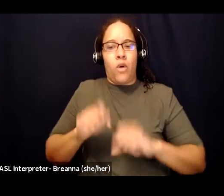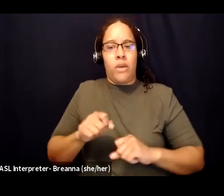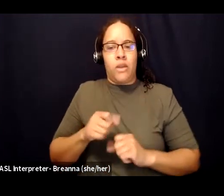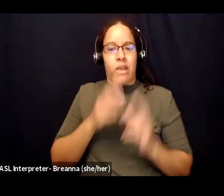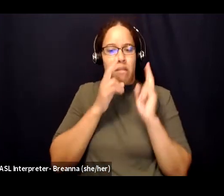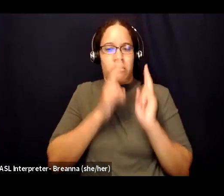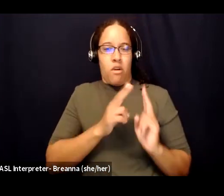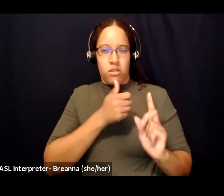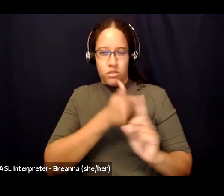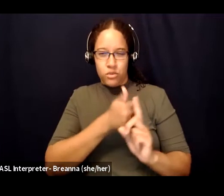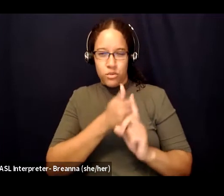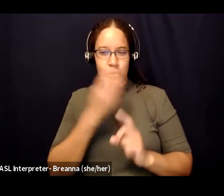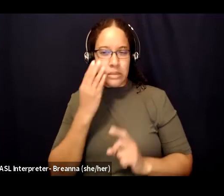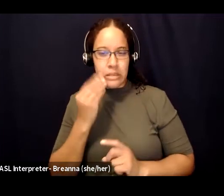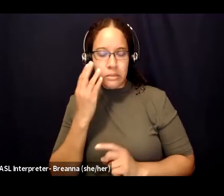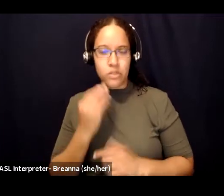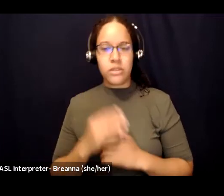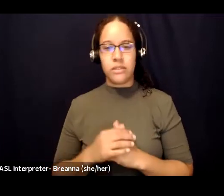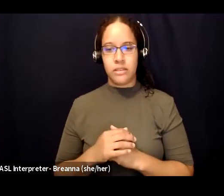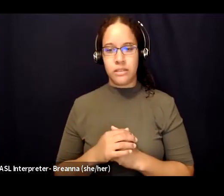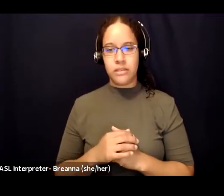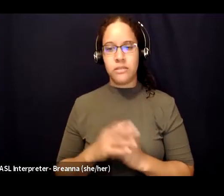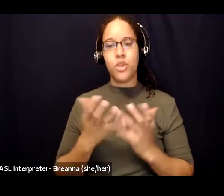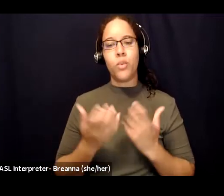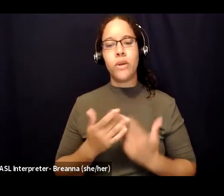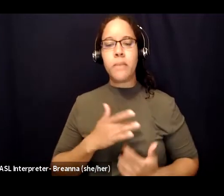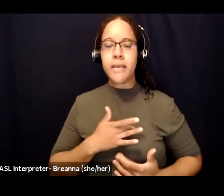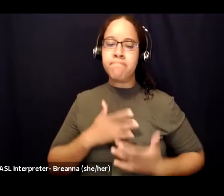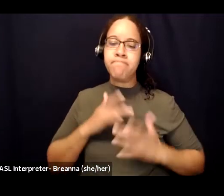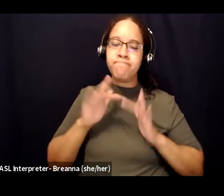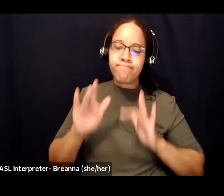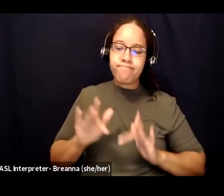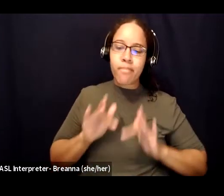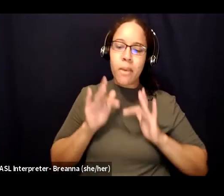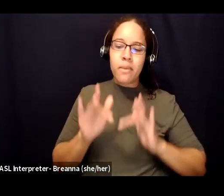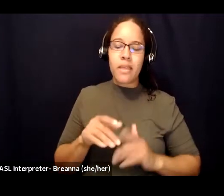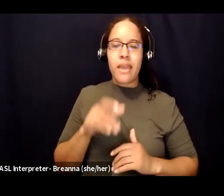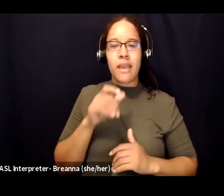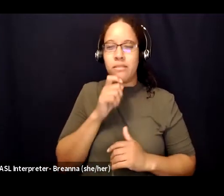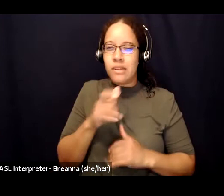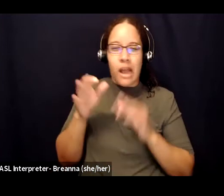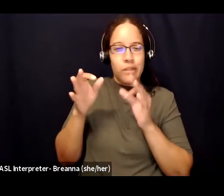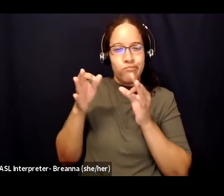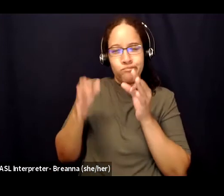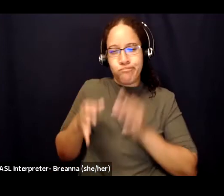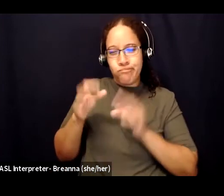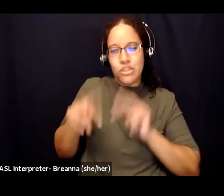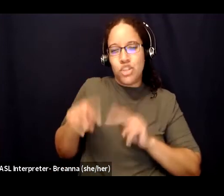ourselves with gentle empathy, non-judgment, and compassion? So that can be